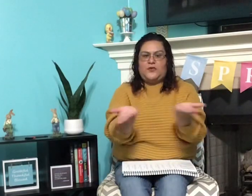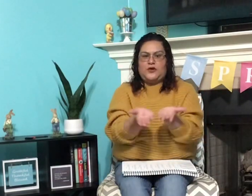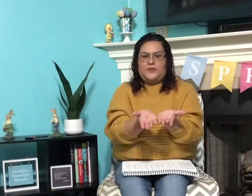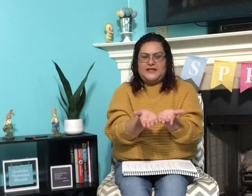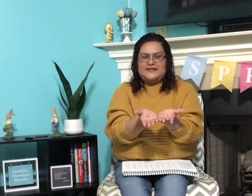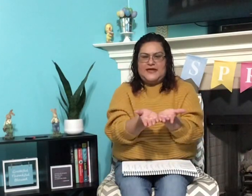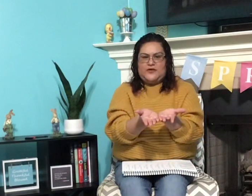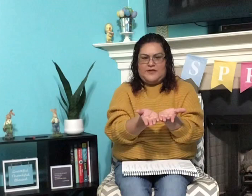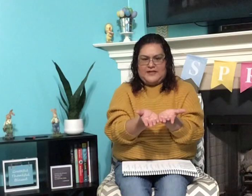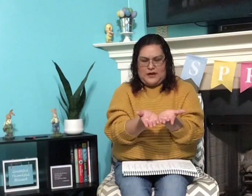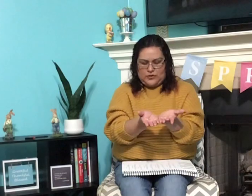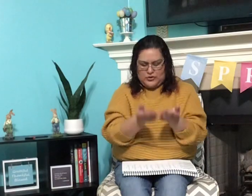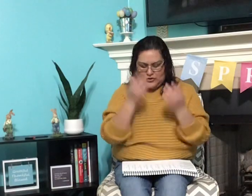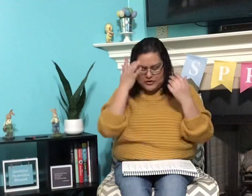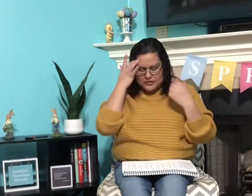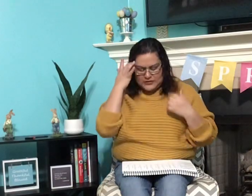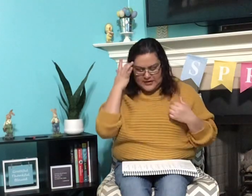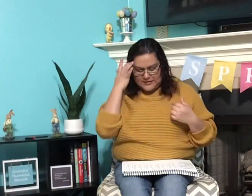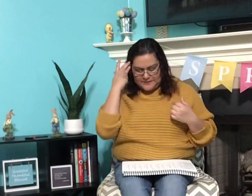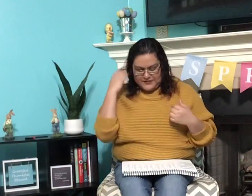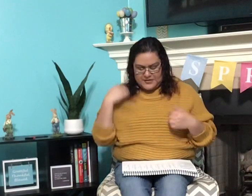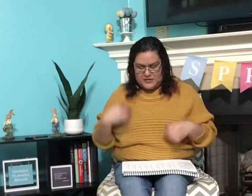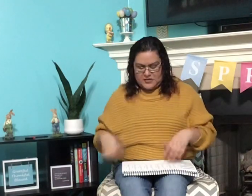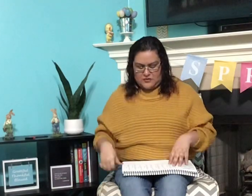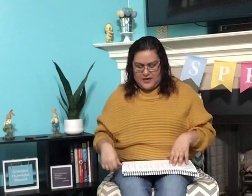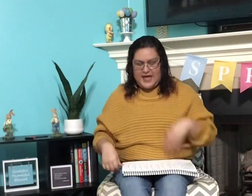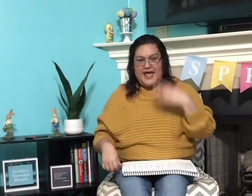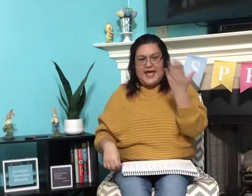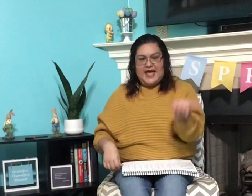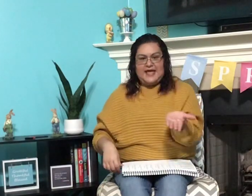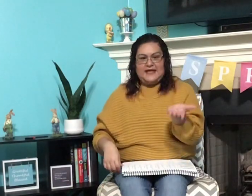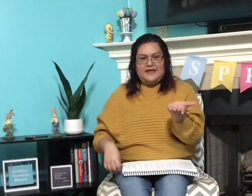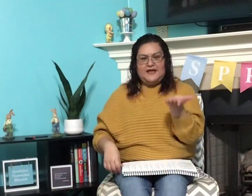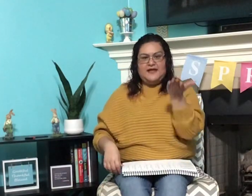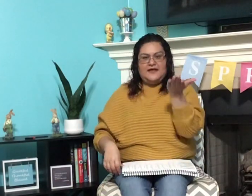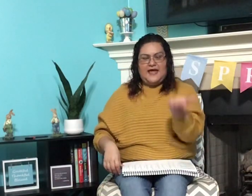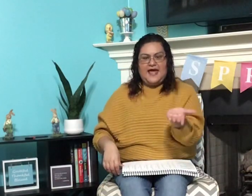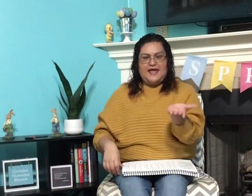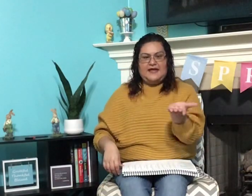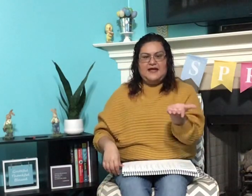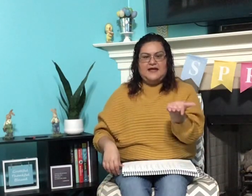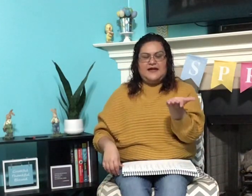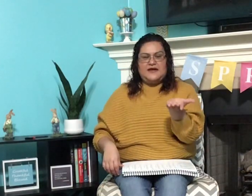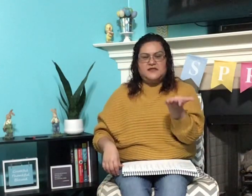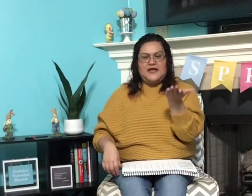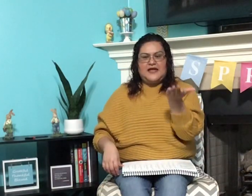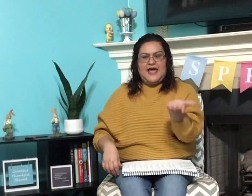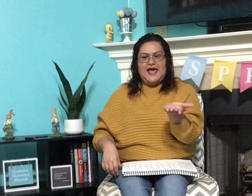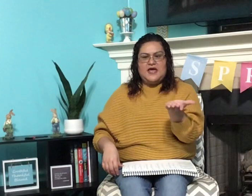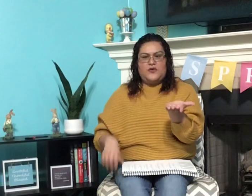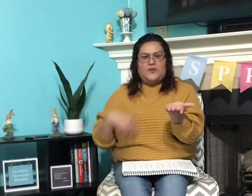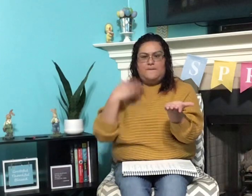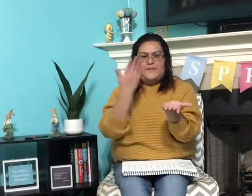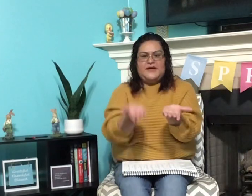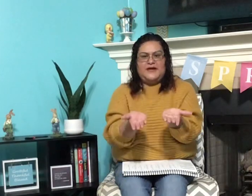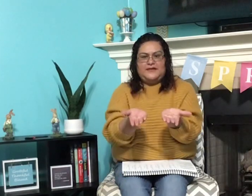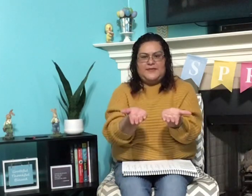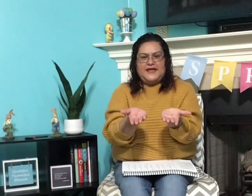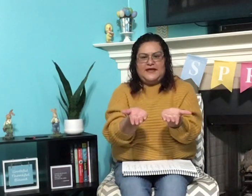And we're going to put it together to make that work. Okay, so egg, egg. Now say egg with buh at the beginning.